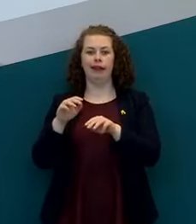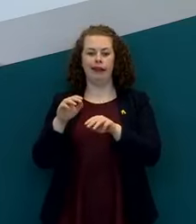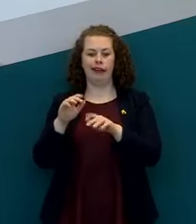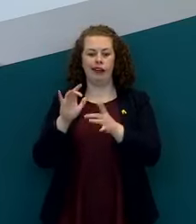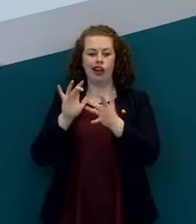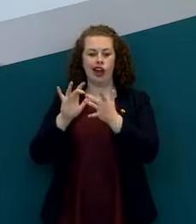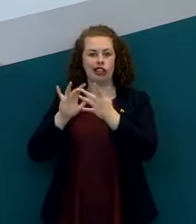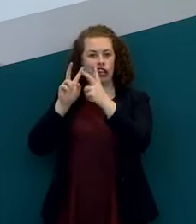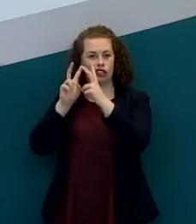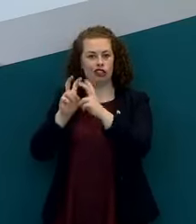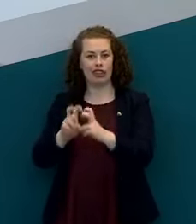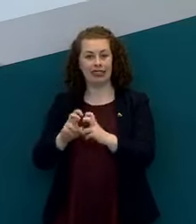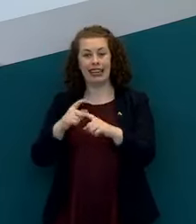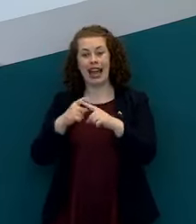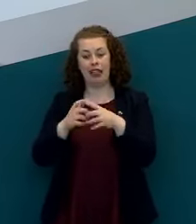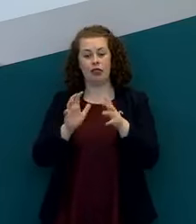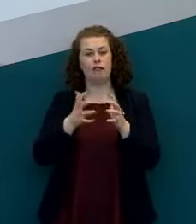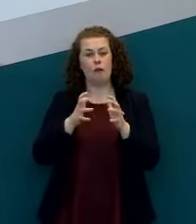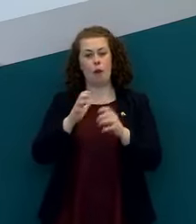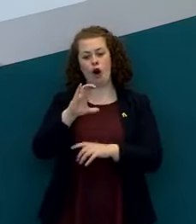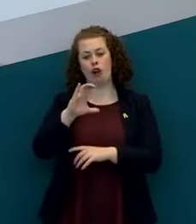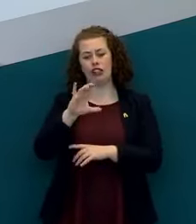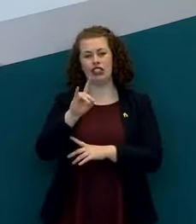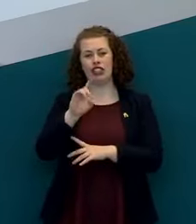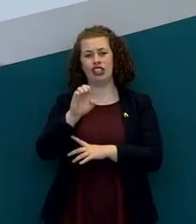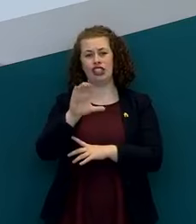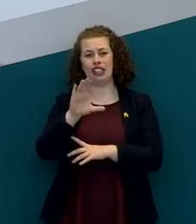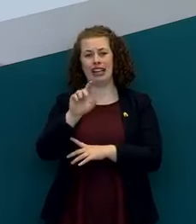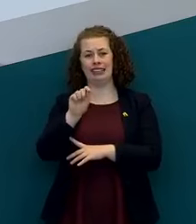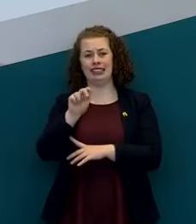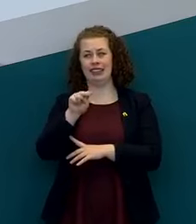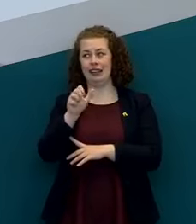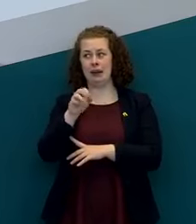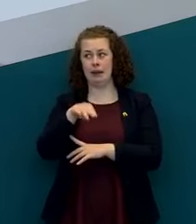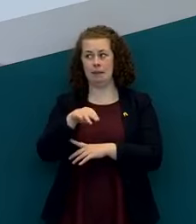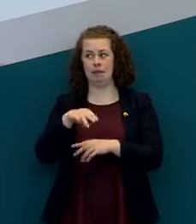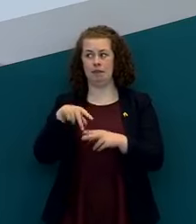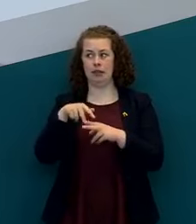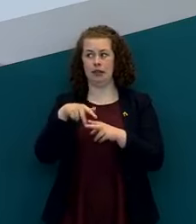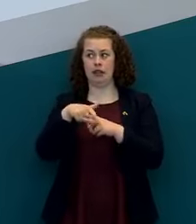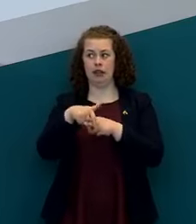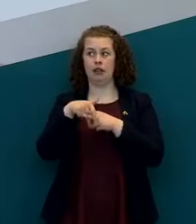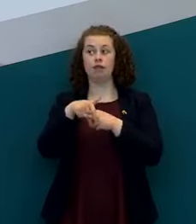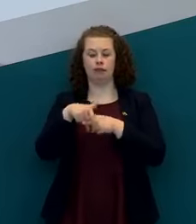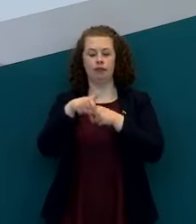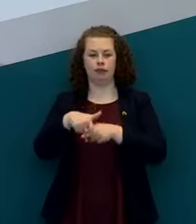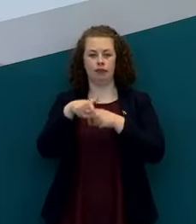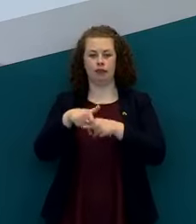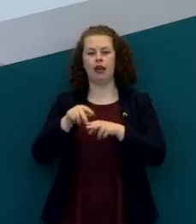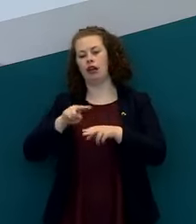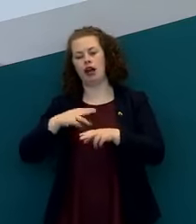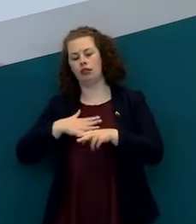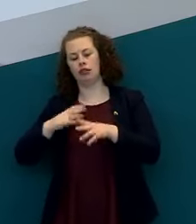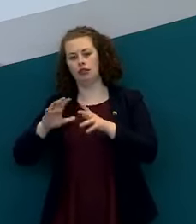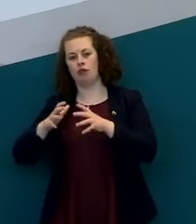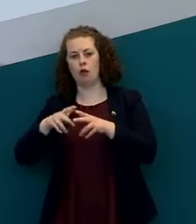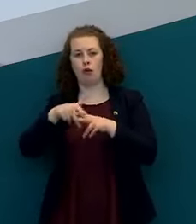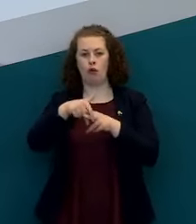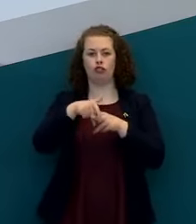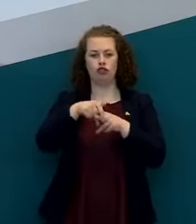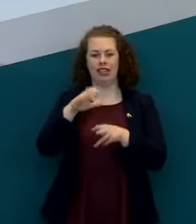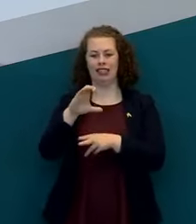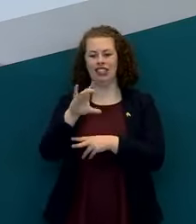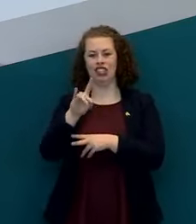tracing and cheltenham kind of work good few weeks on now in terms of the the contract tracing process have we kind of